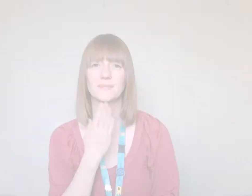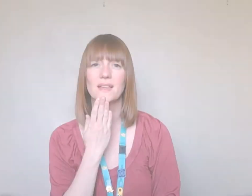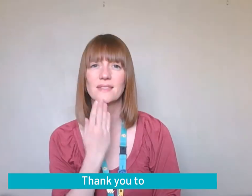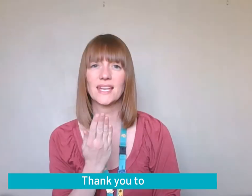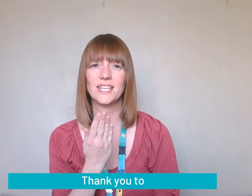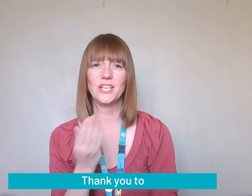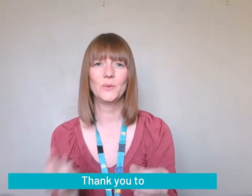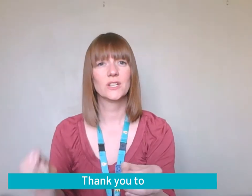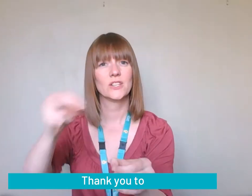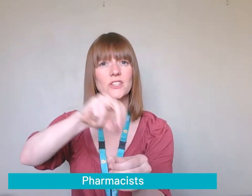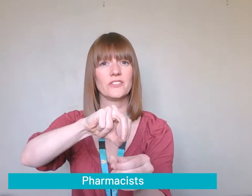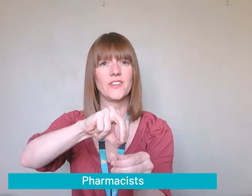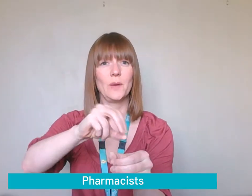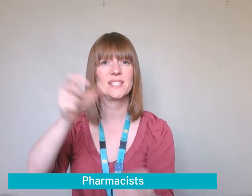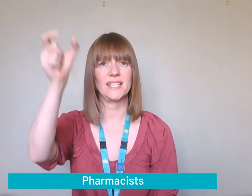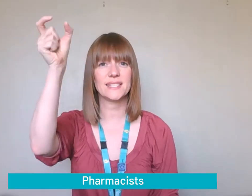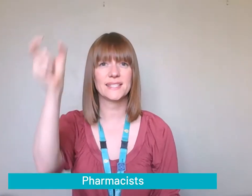Thank you to pharmacists.